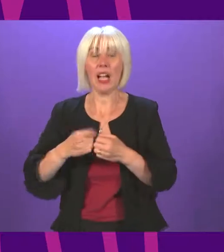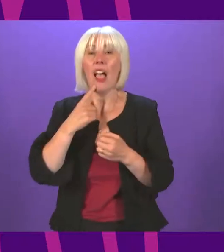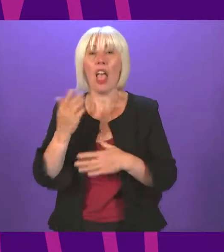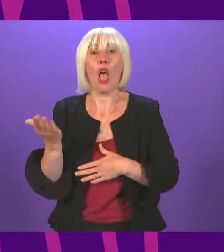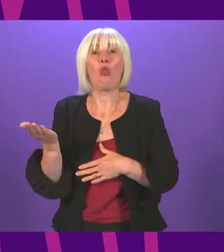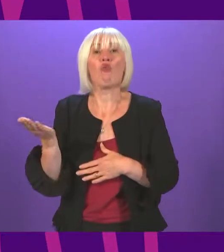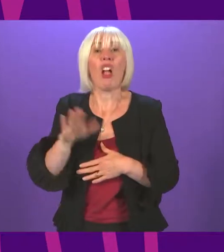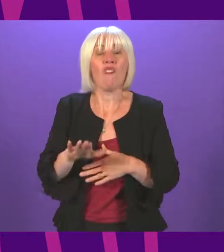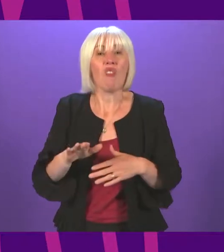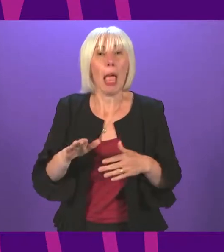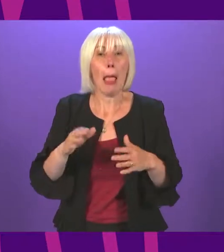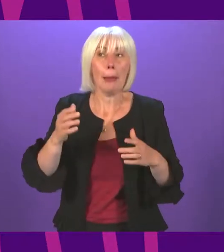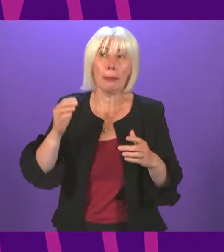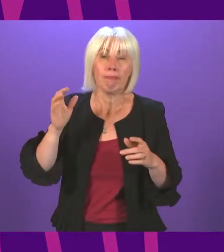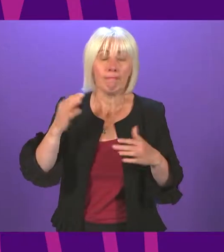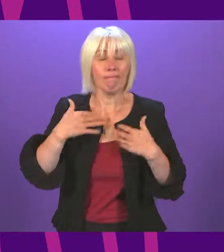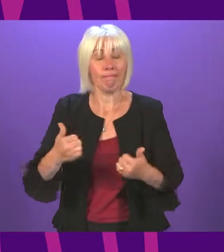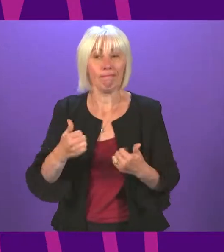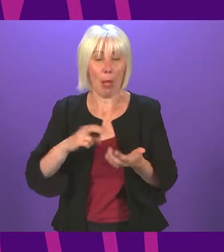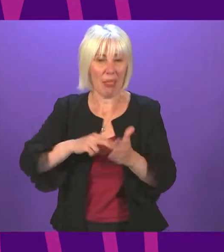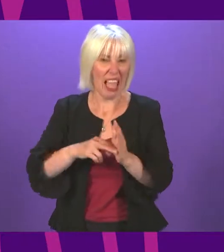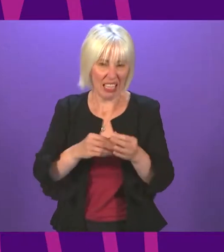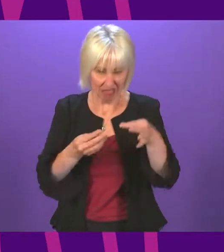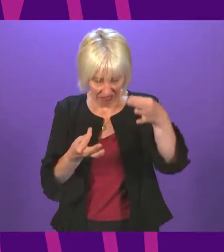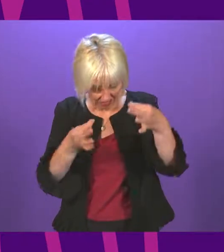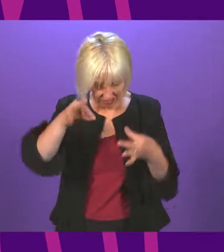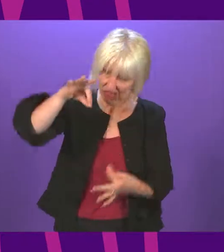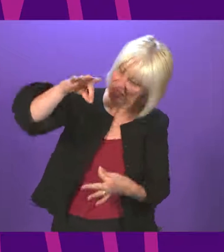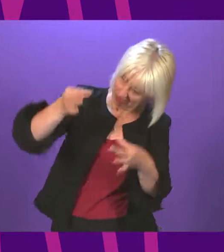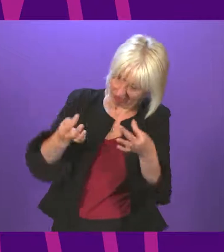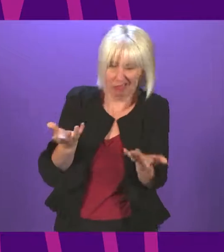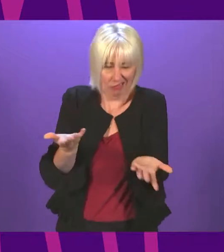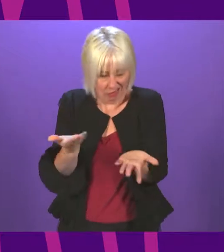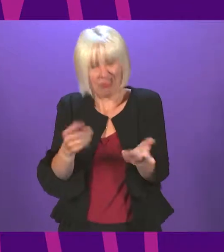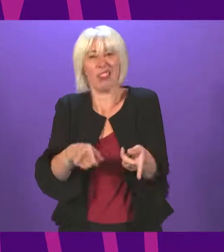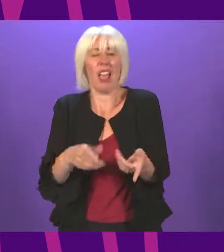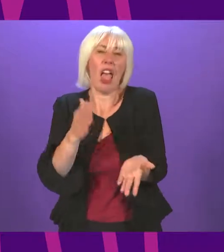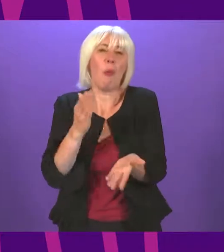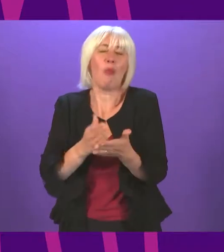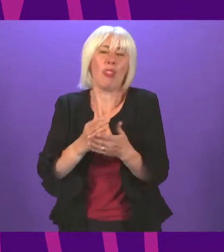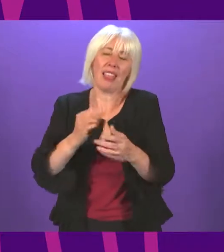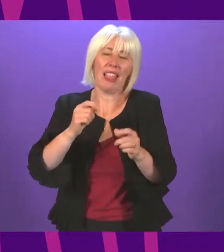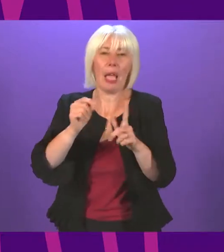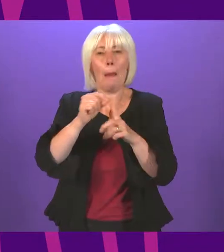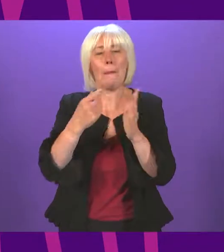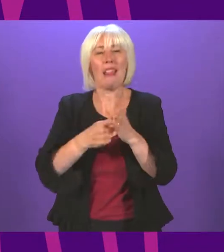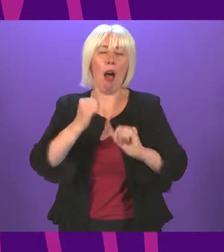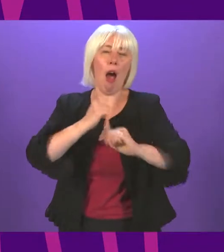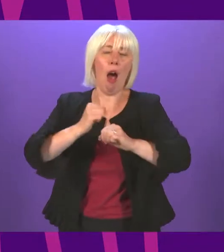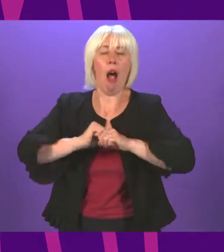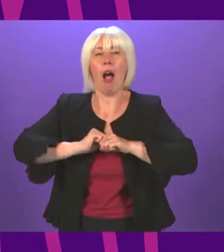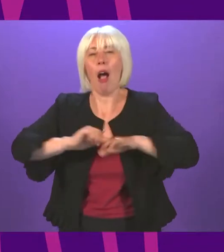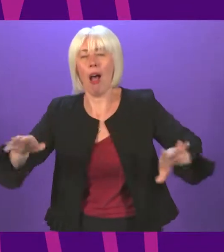a pamphlet. Low ambition, criticized by staff, staff and more about, again, a PR exercise and slick rhetoric